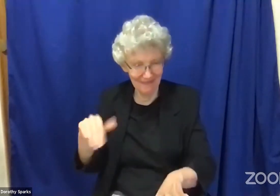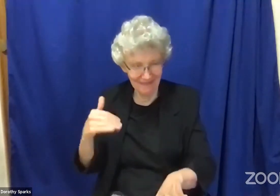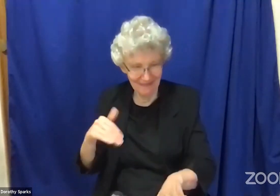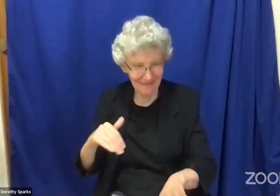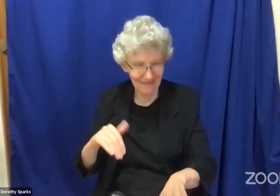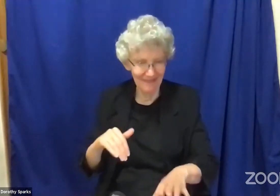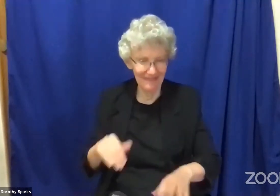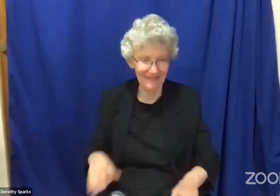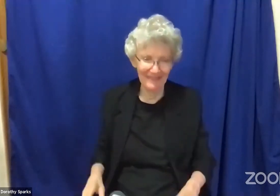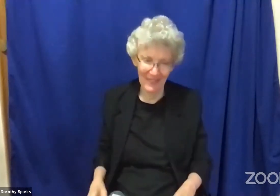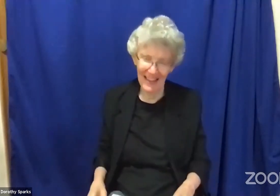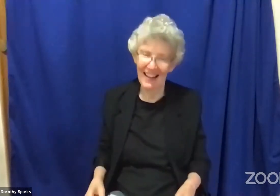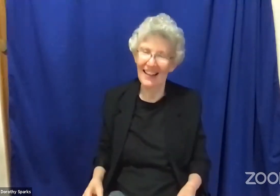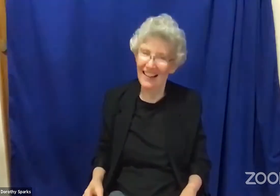language and a culture.